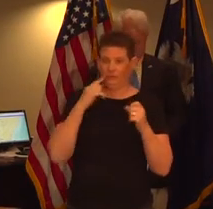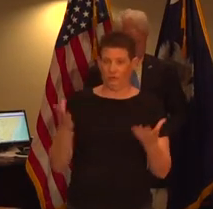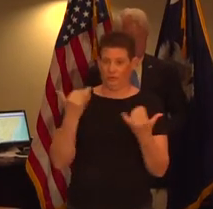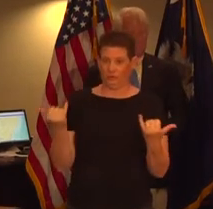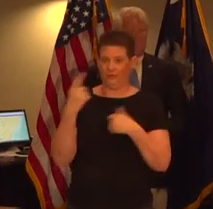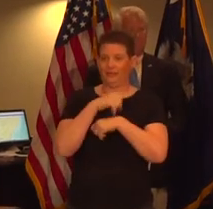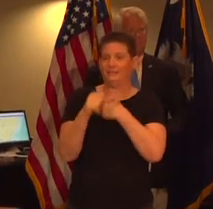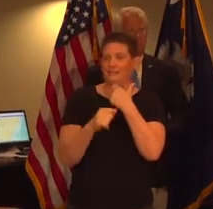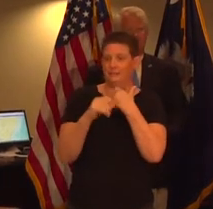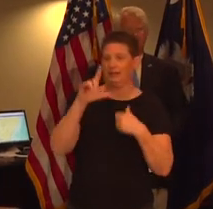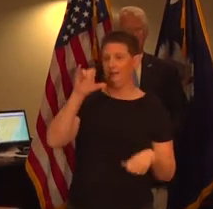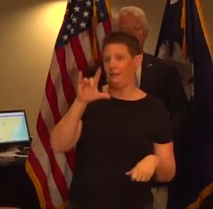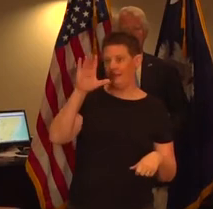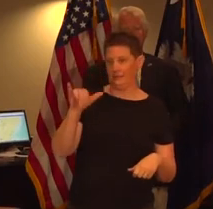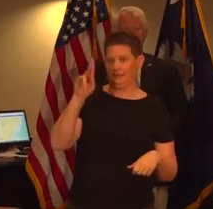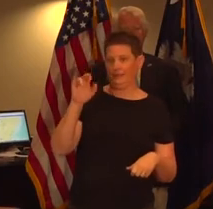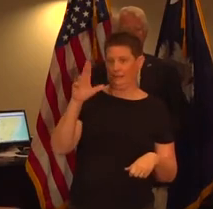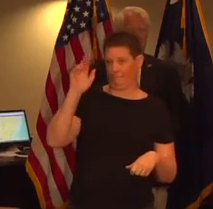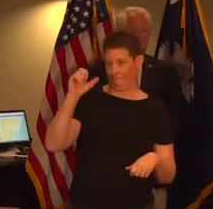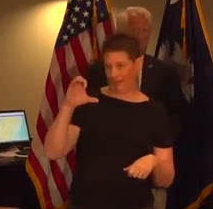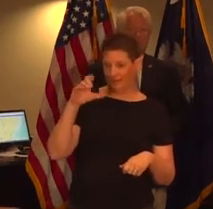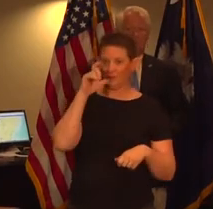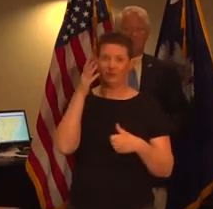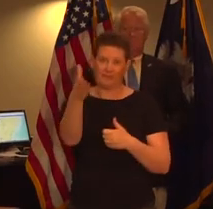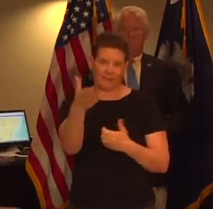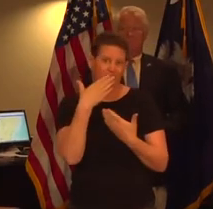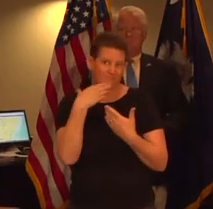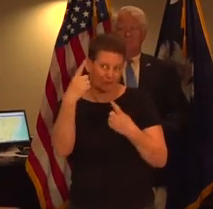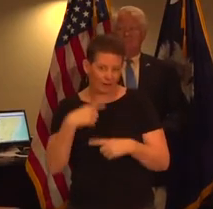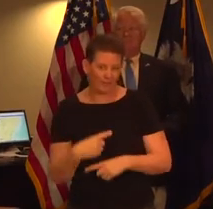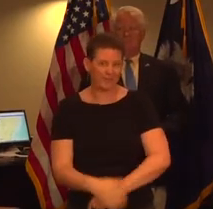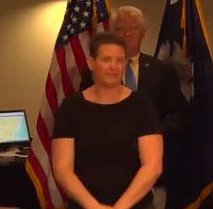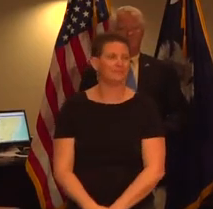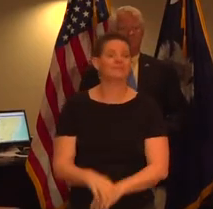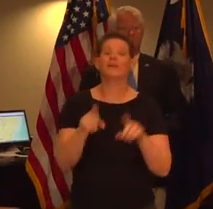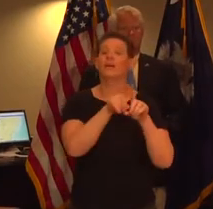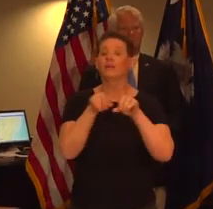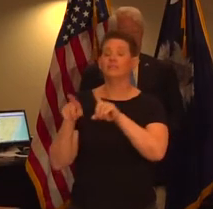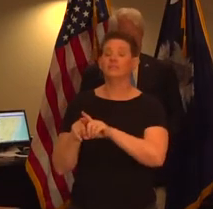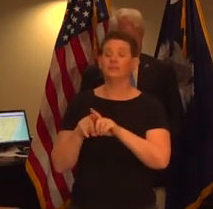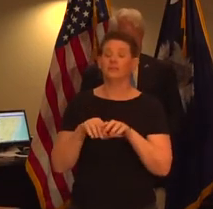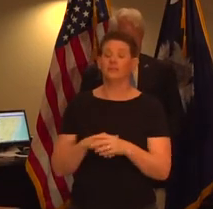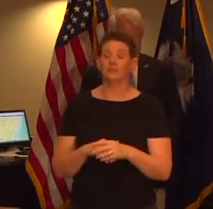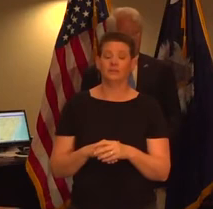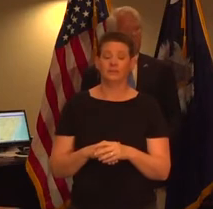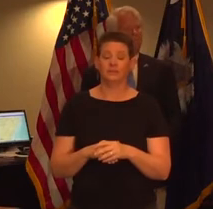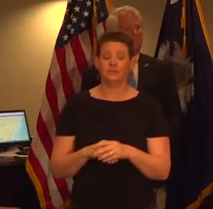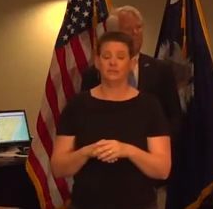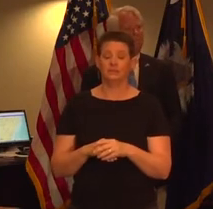assisted by leslie klepik over there we thank you for being here also um